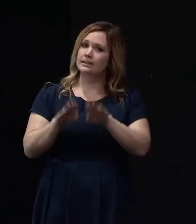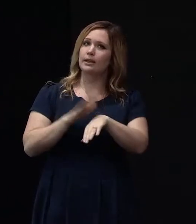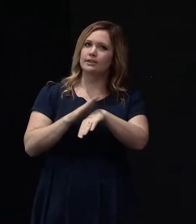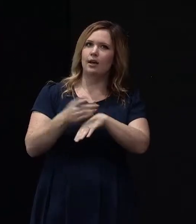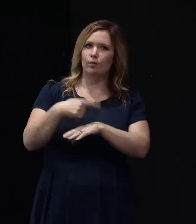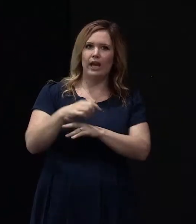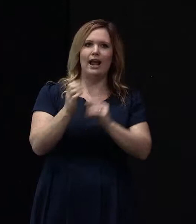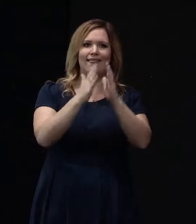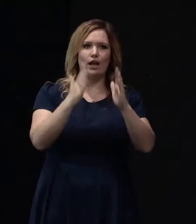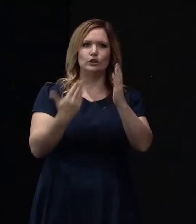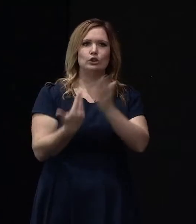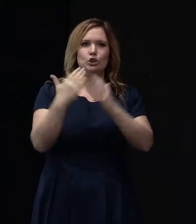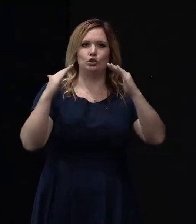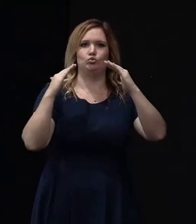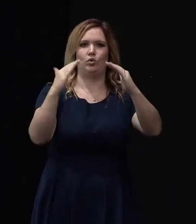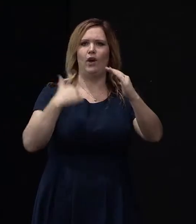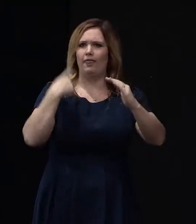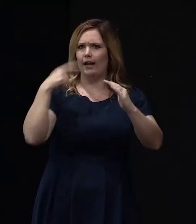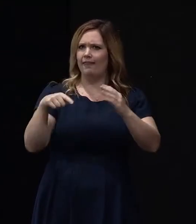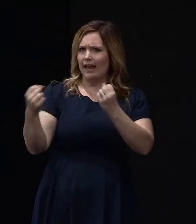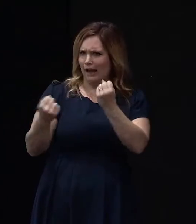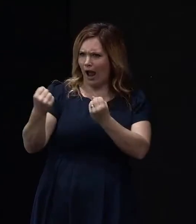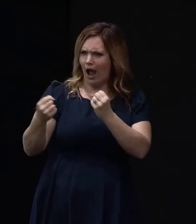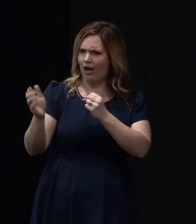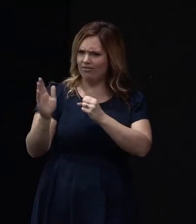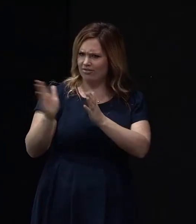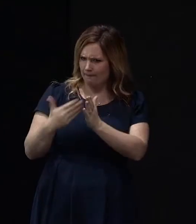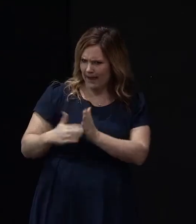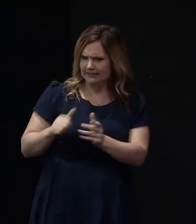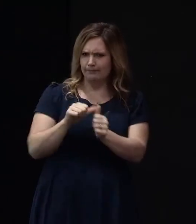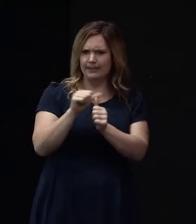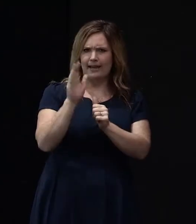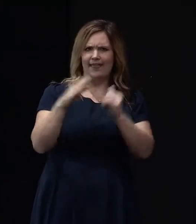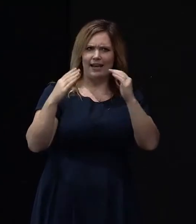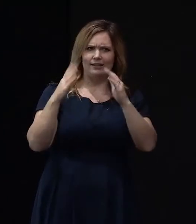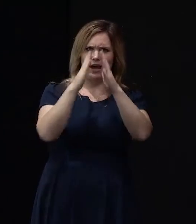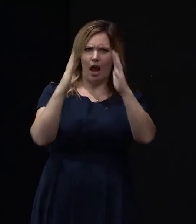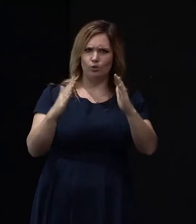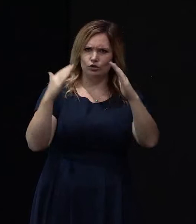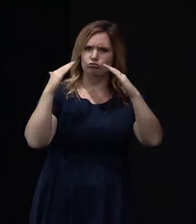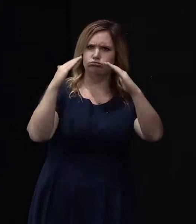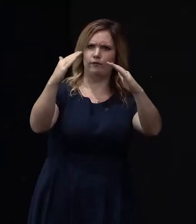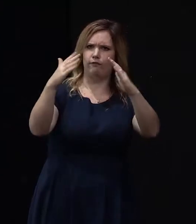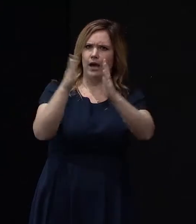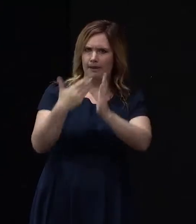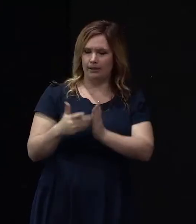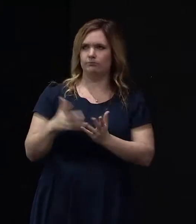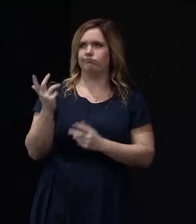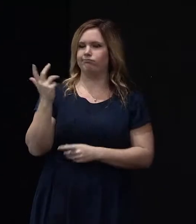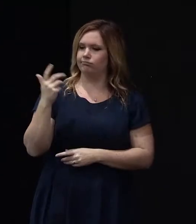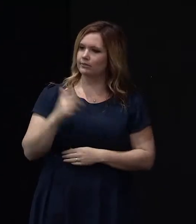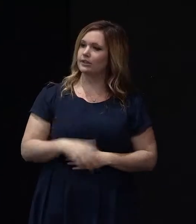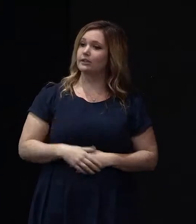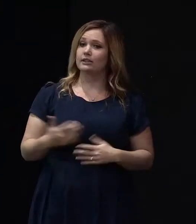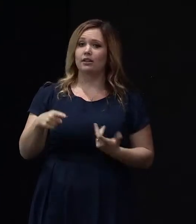house. And I think that that car's paintwork is standing up better than the roof paint that's on our house, which is a proprietary system. And it